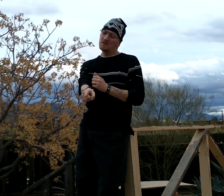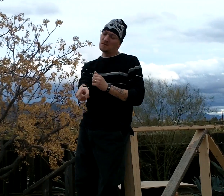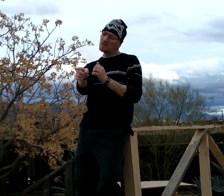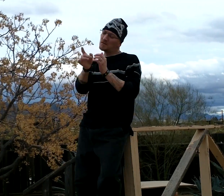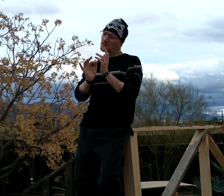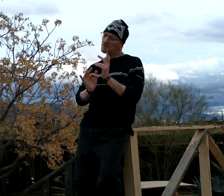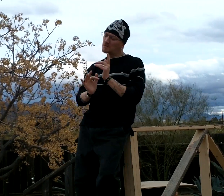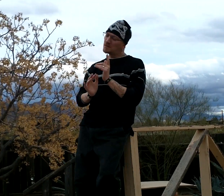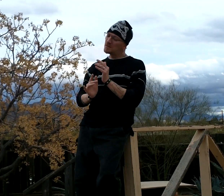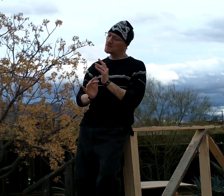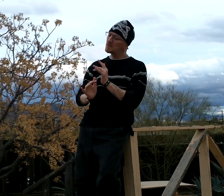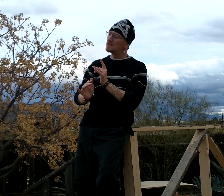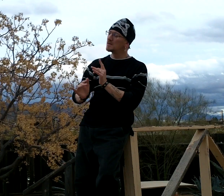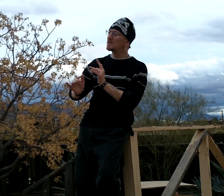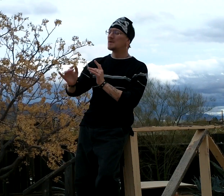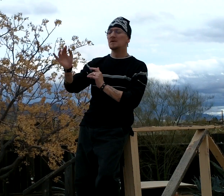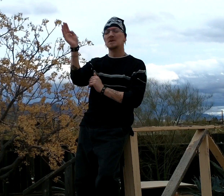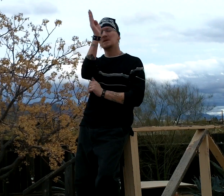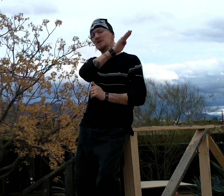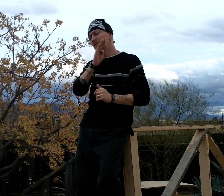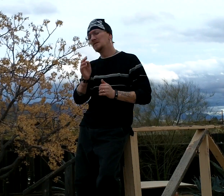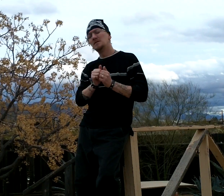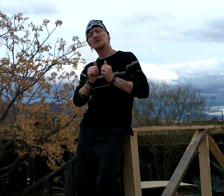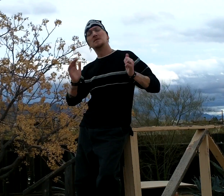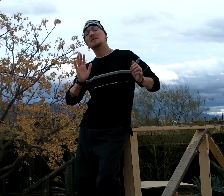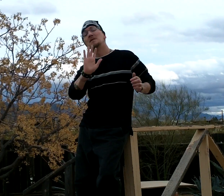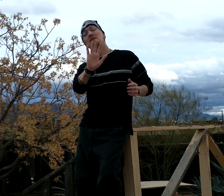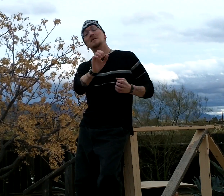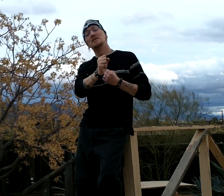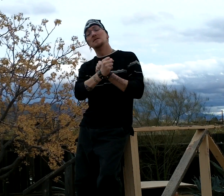The way I dance with you